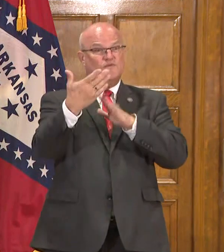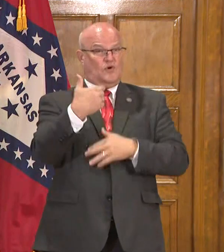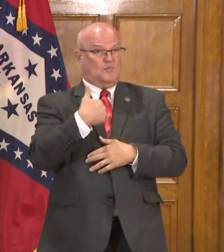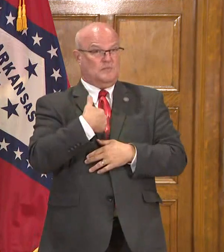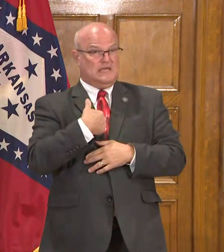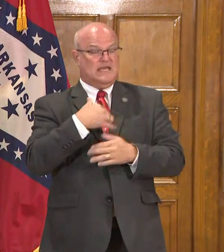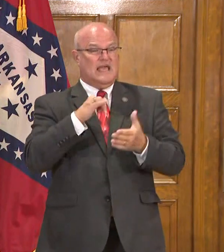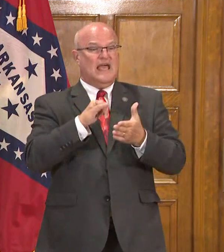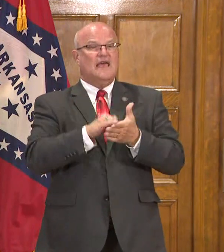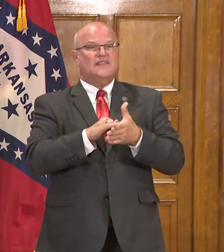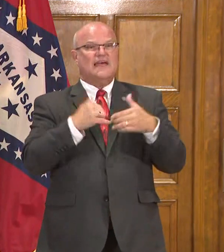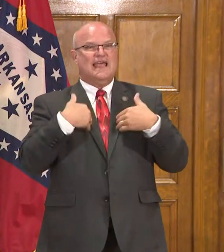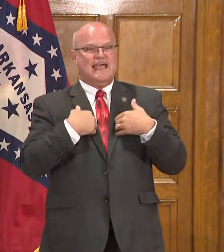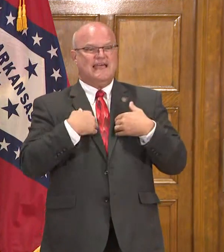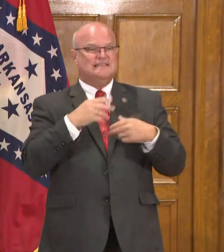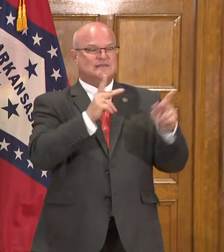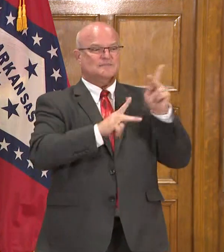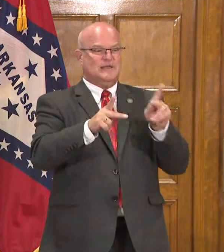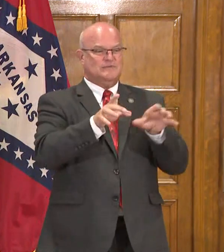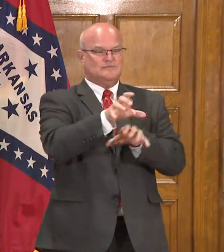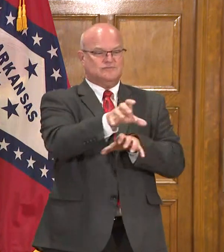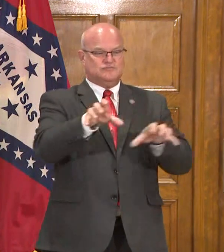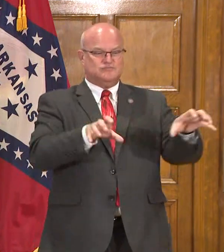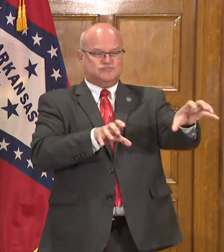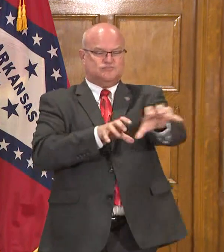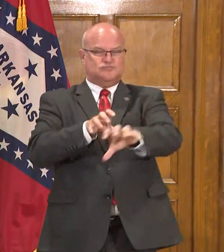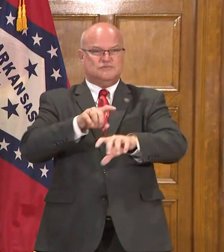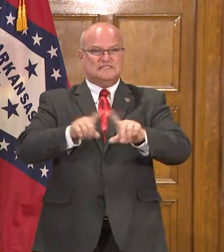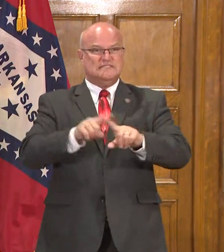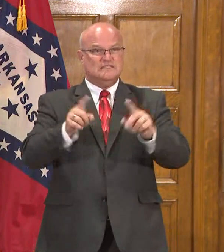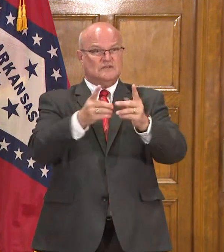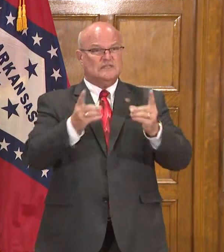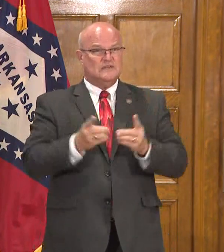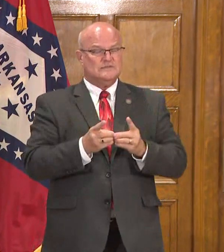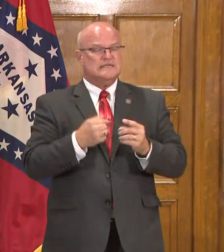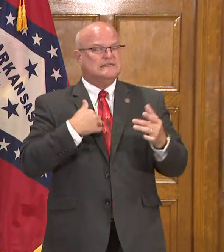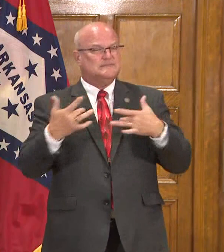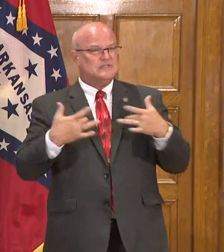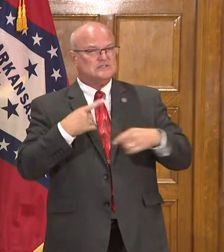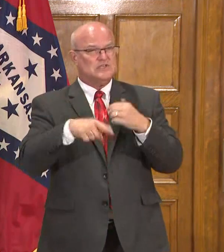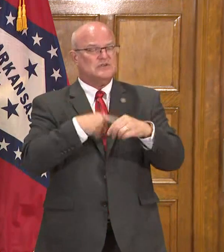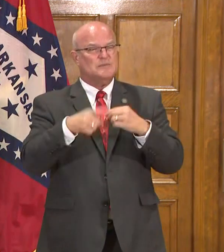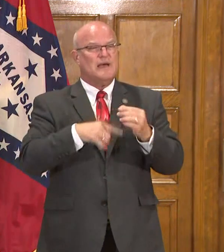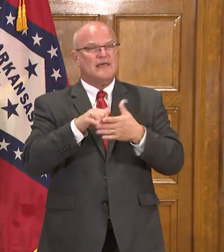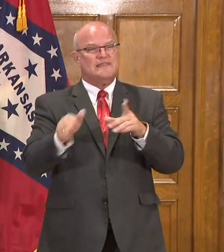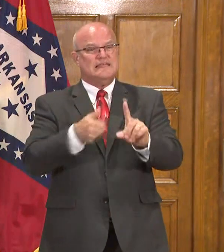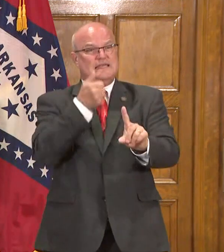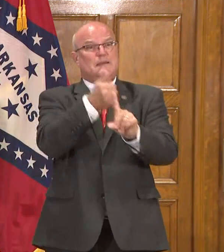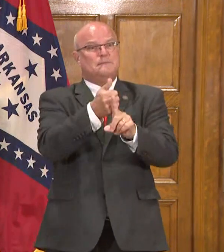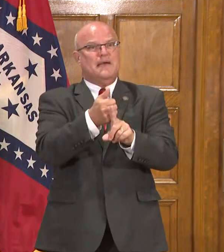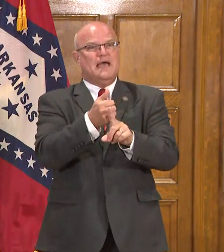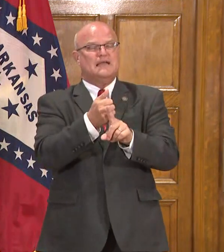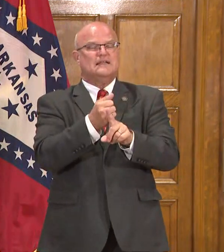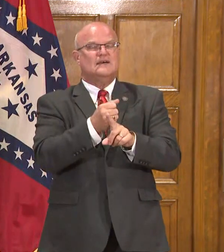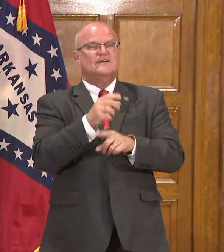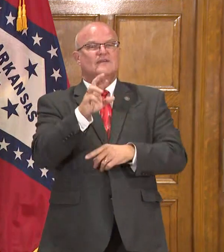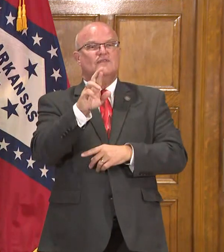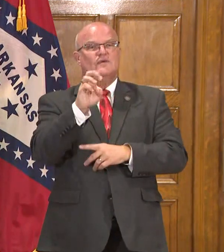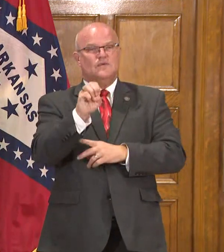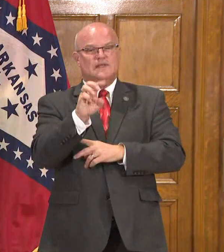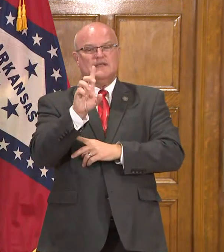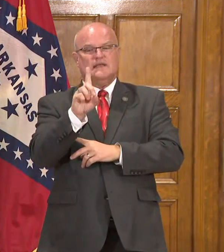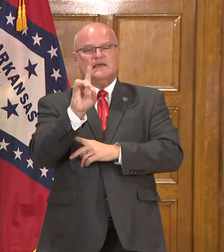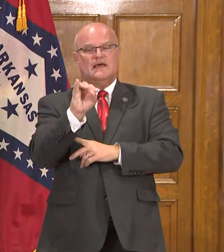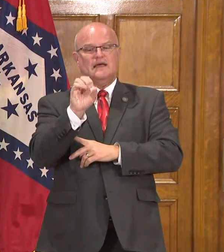that reallocates the population of four congressional districts, I am concerned about the impact of the redistricting plan